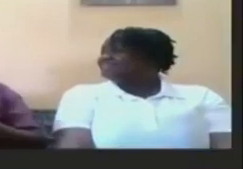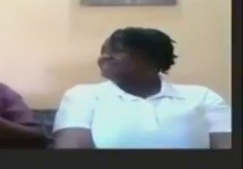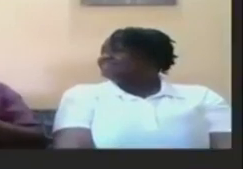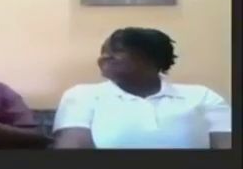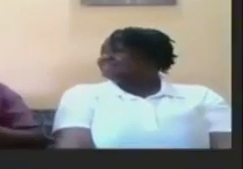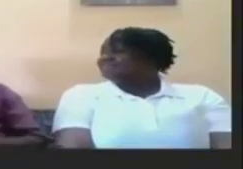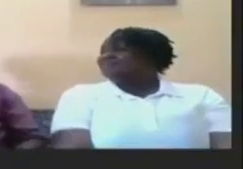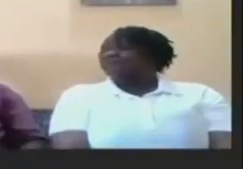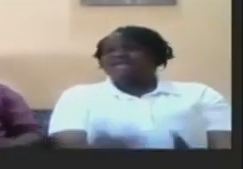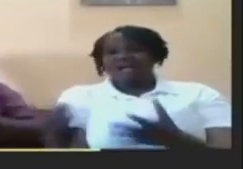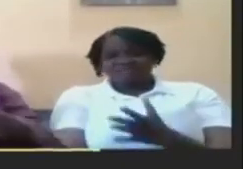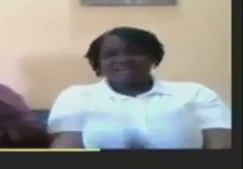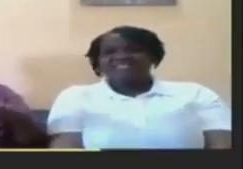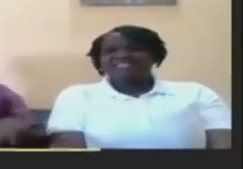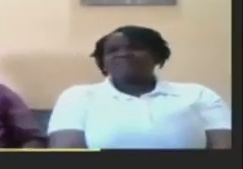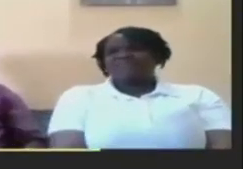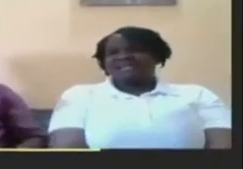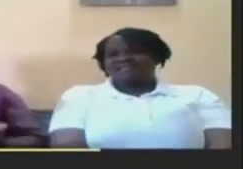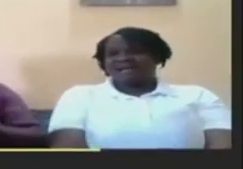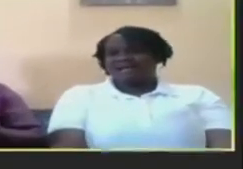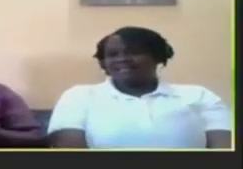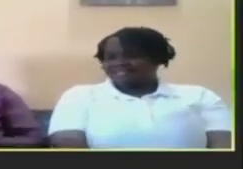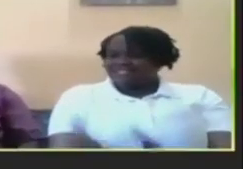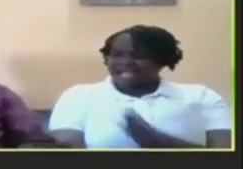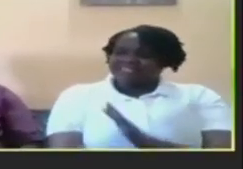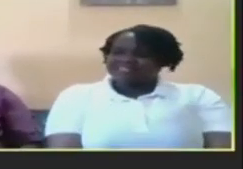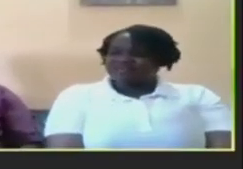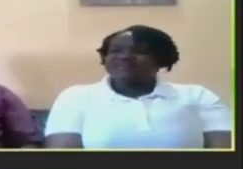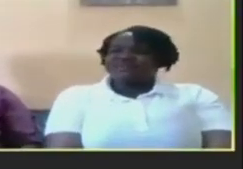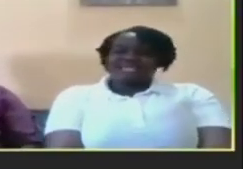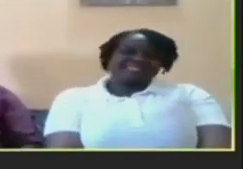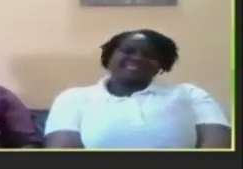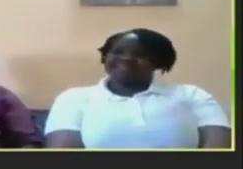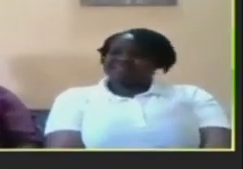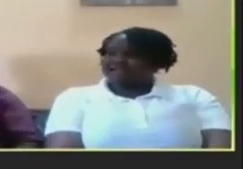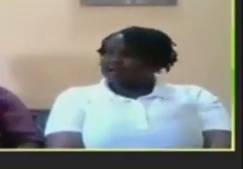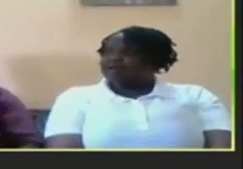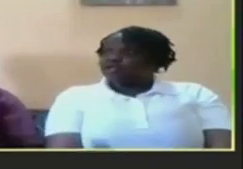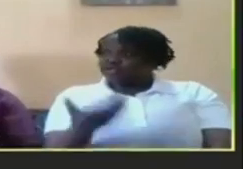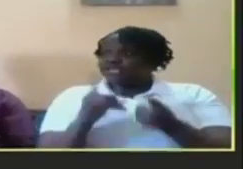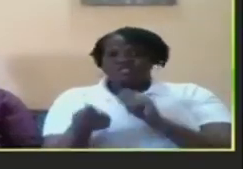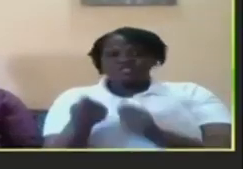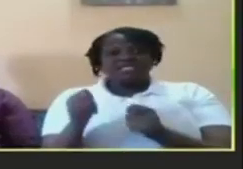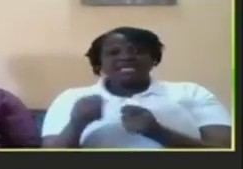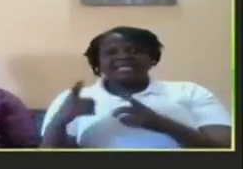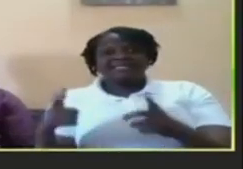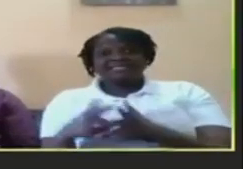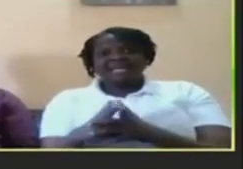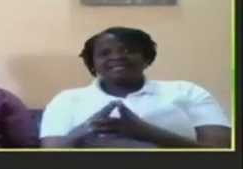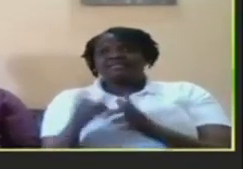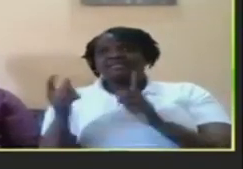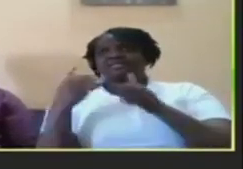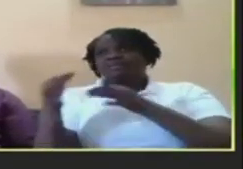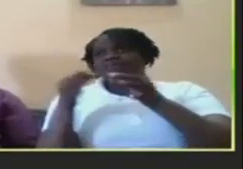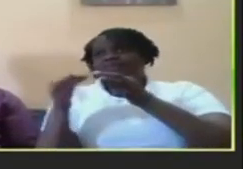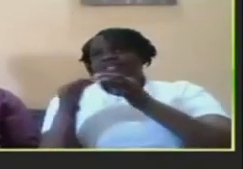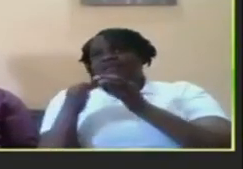yes we have concepts and and stuff so yes so yes Trinidadian slang sometimes we have to